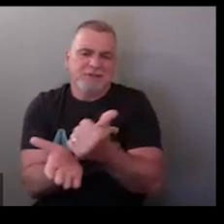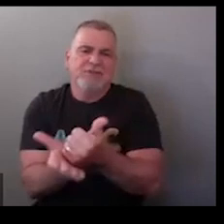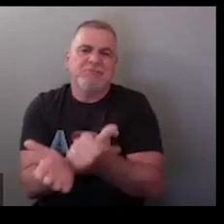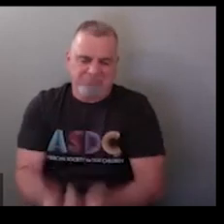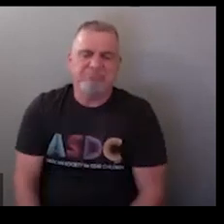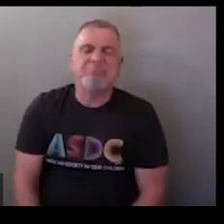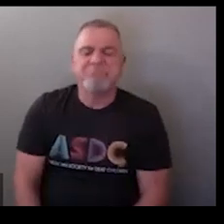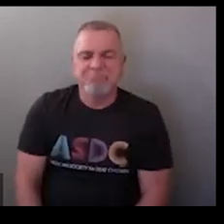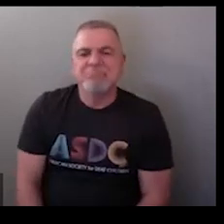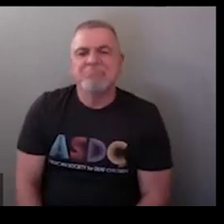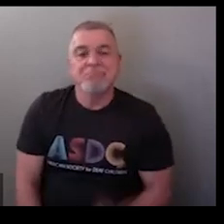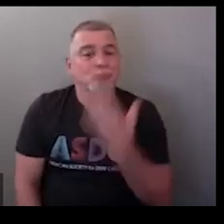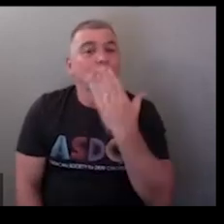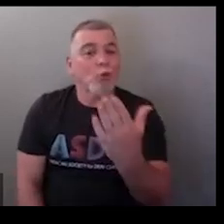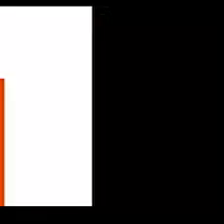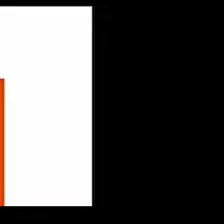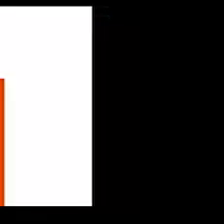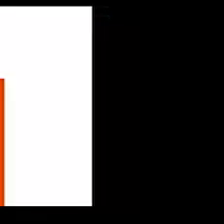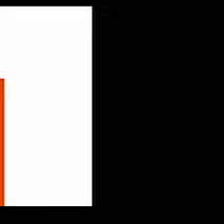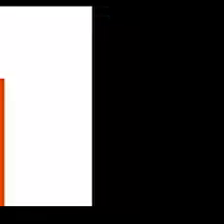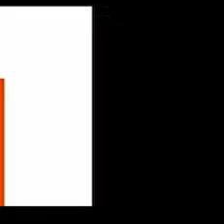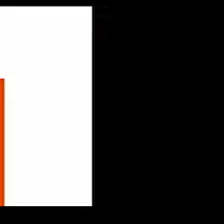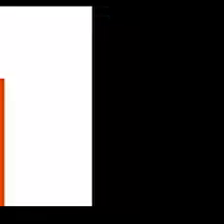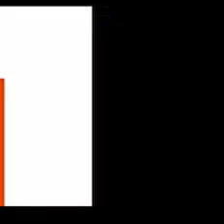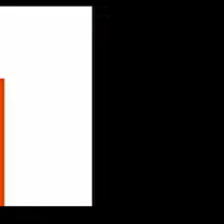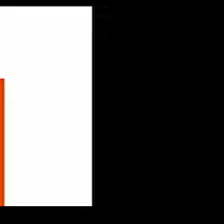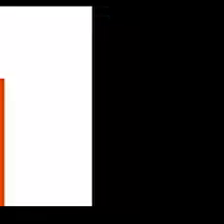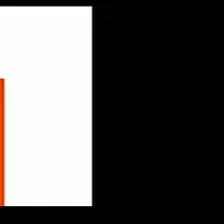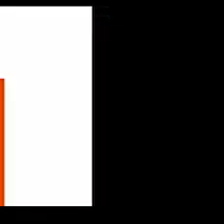fine either way how about social skills